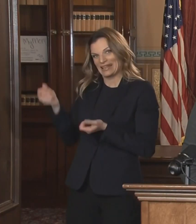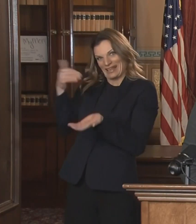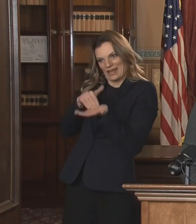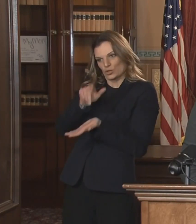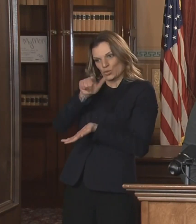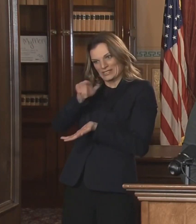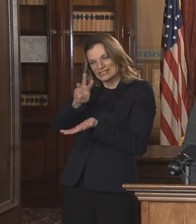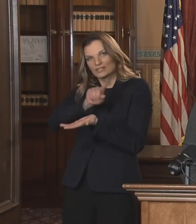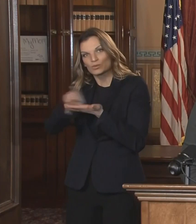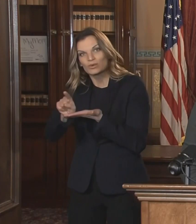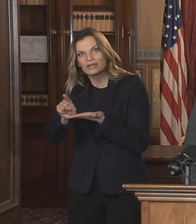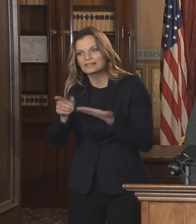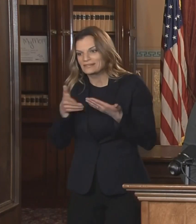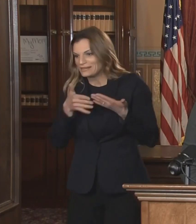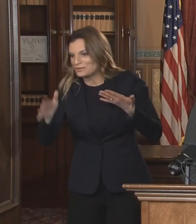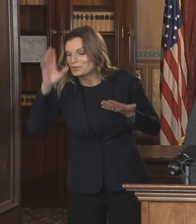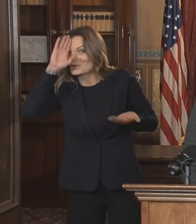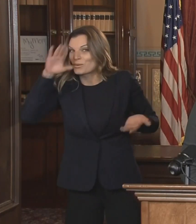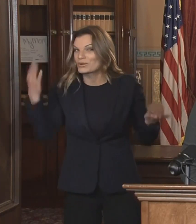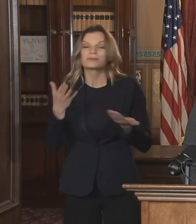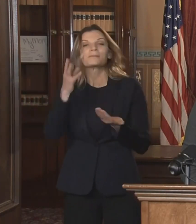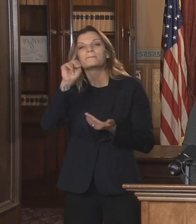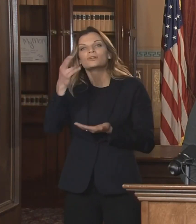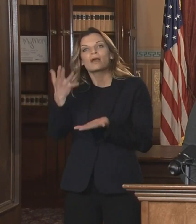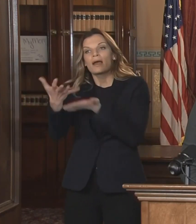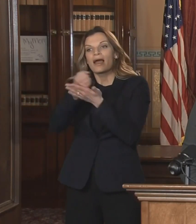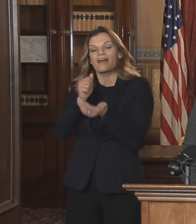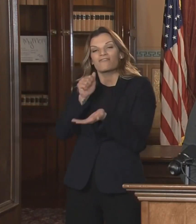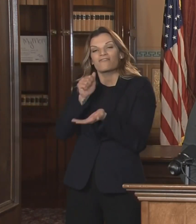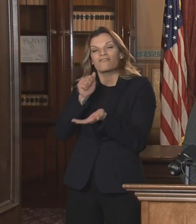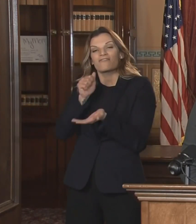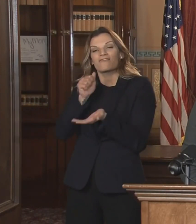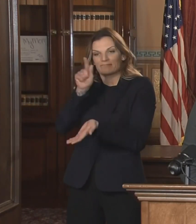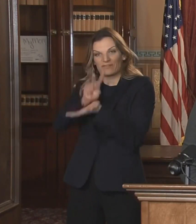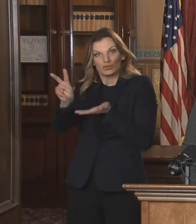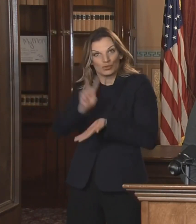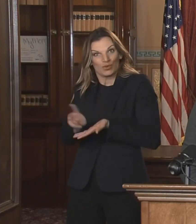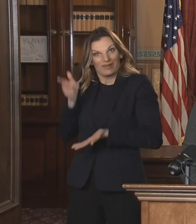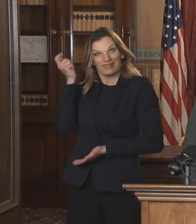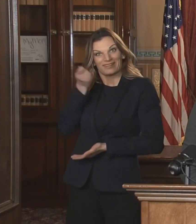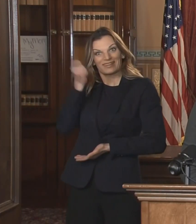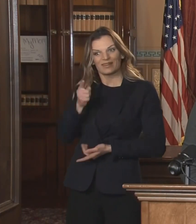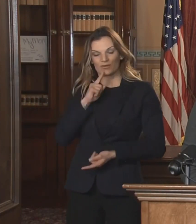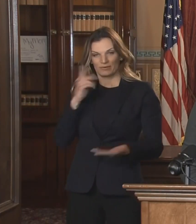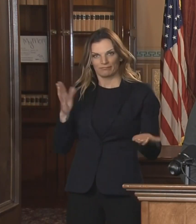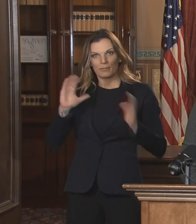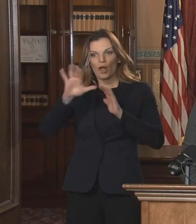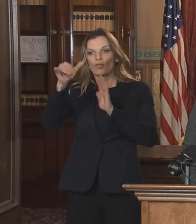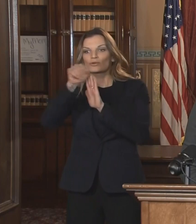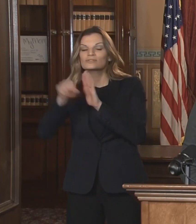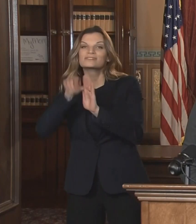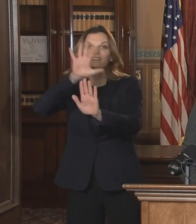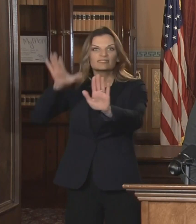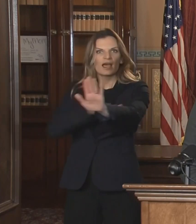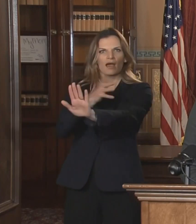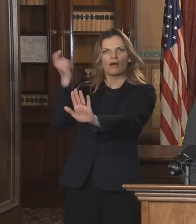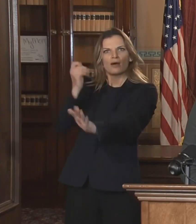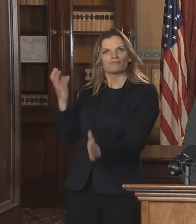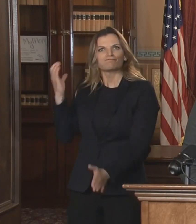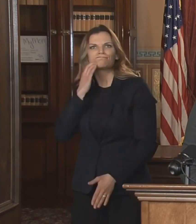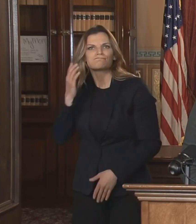Michigan's benefits are in the bottom third in the nation, and the lowest in the Great Lakes region.